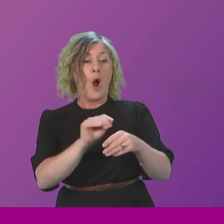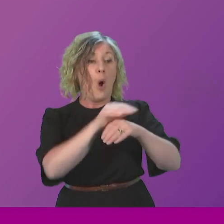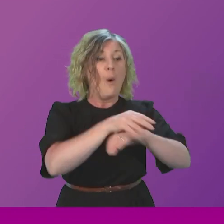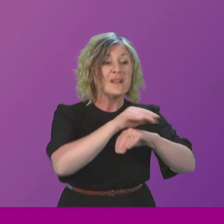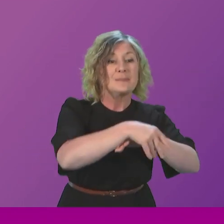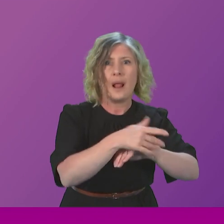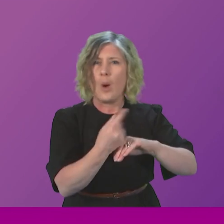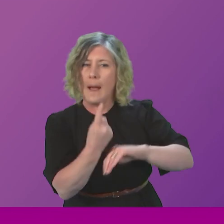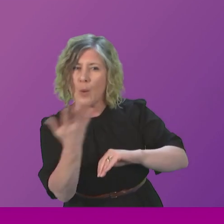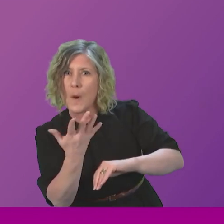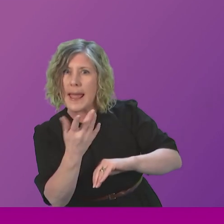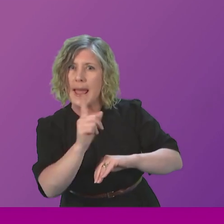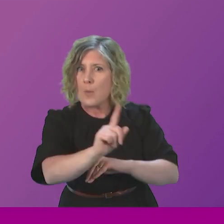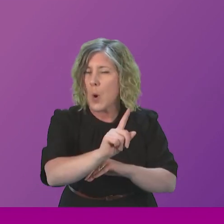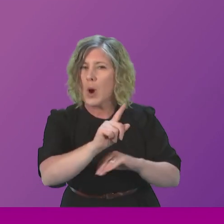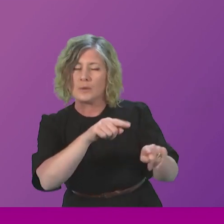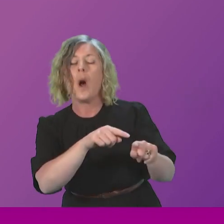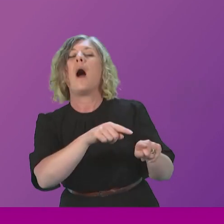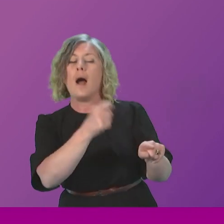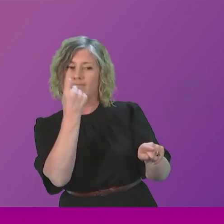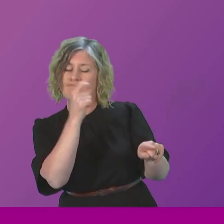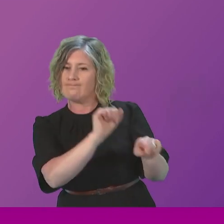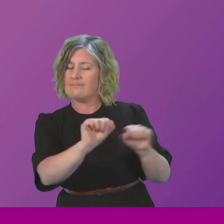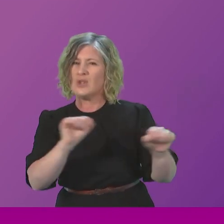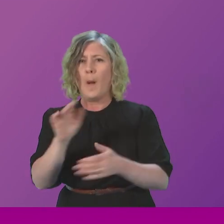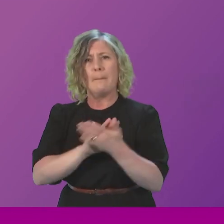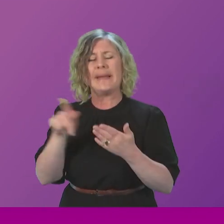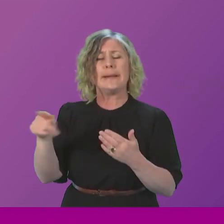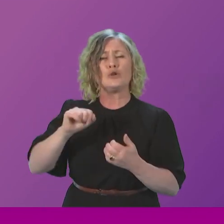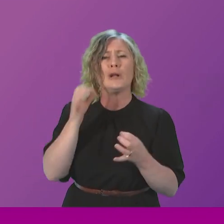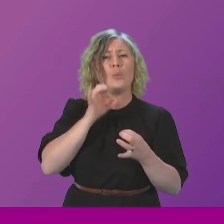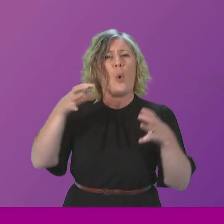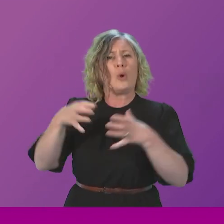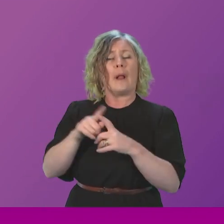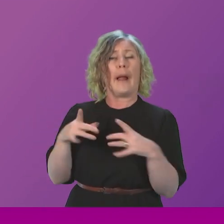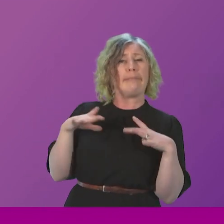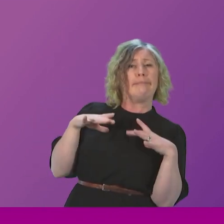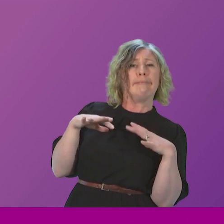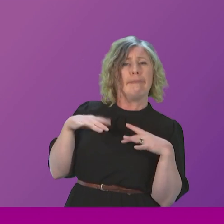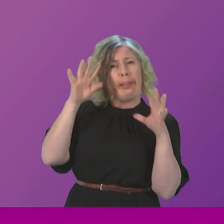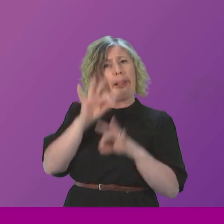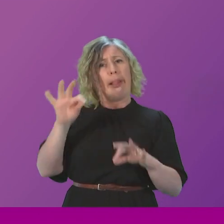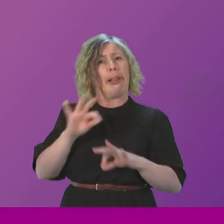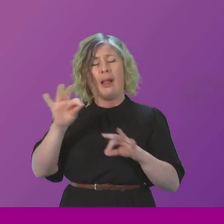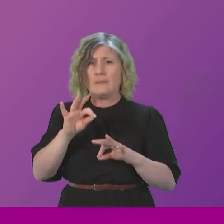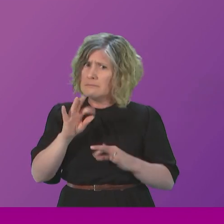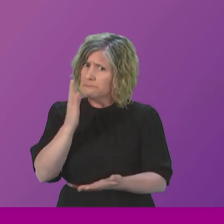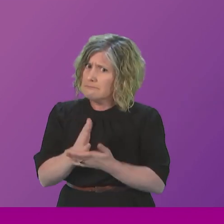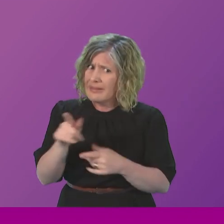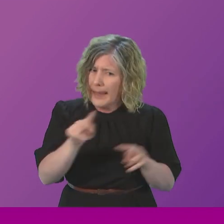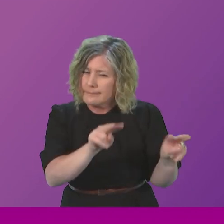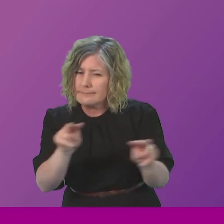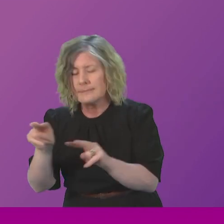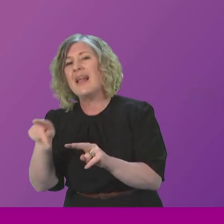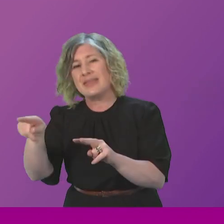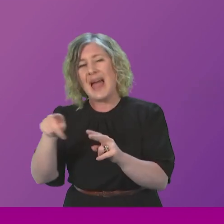But Scottish water isn't just sitting on its hands or resting on its laurels. What it has done has published that improving urban waters